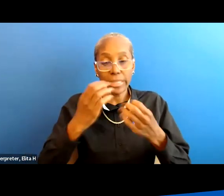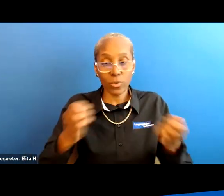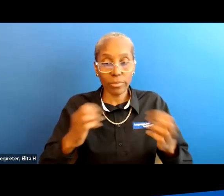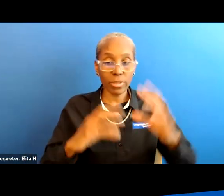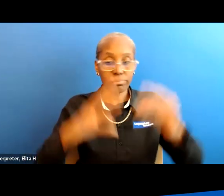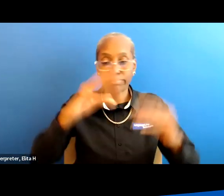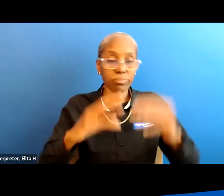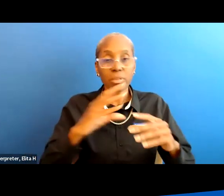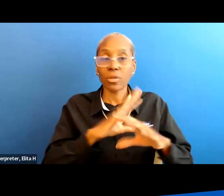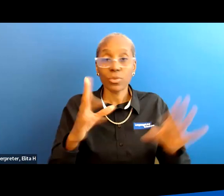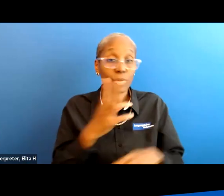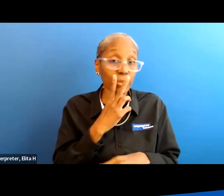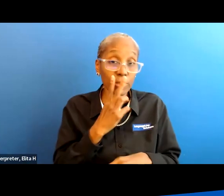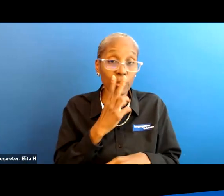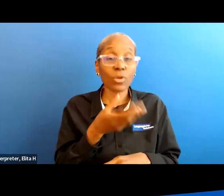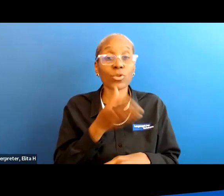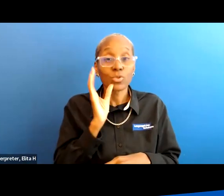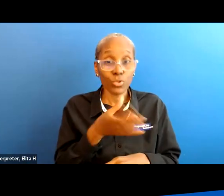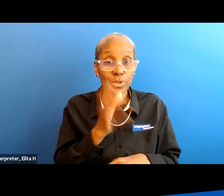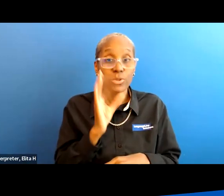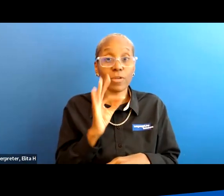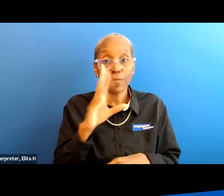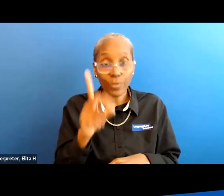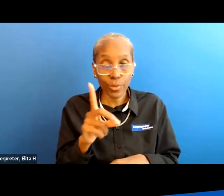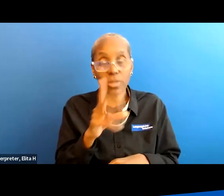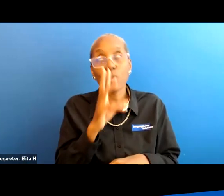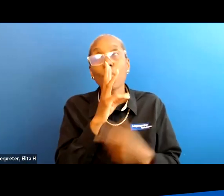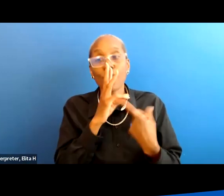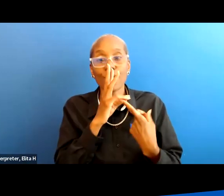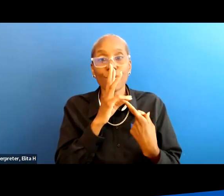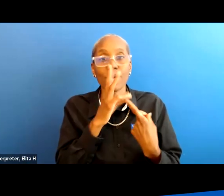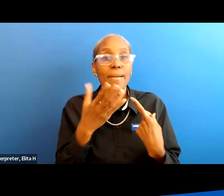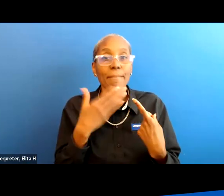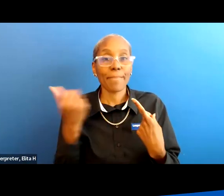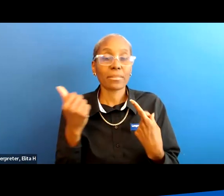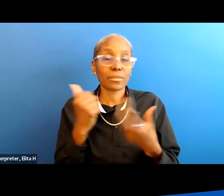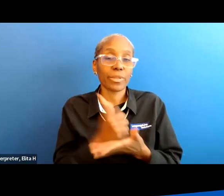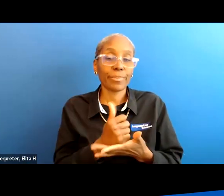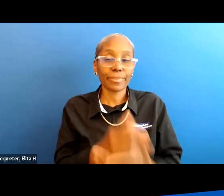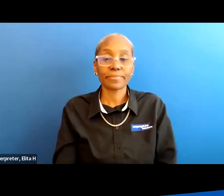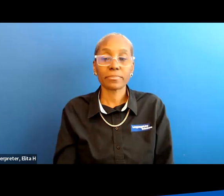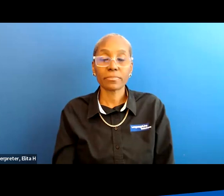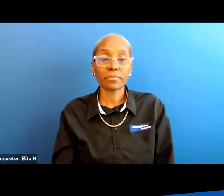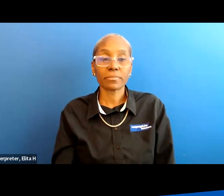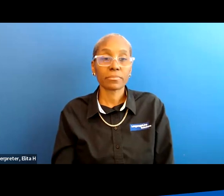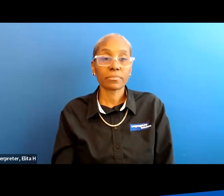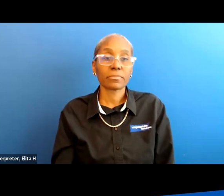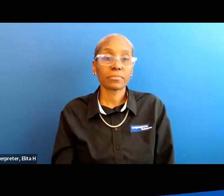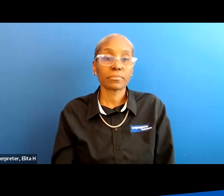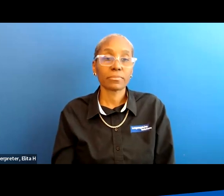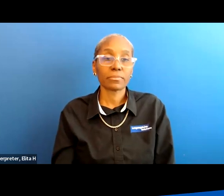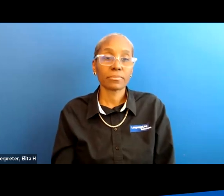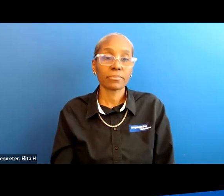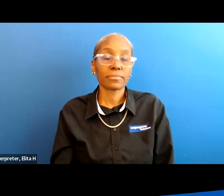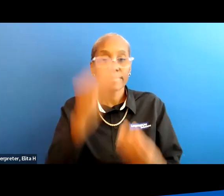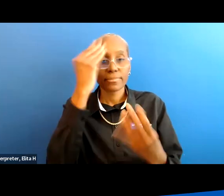don't smoke drink fluid water is the best that's that's really what's going to happen um info about